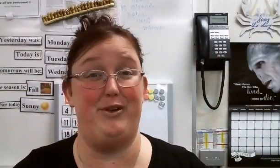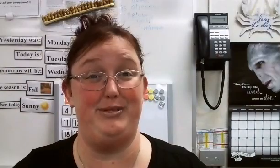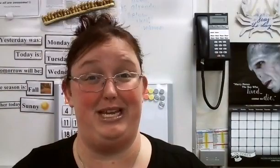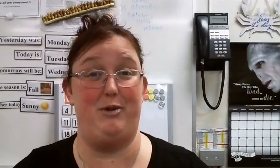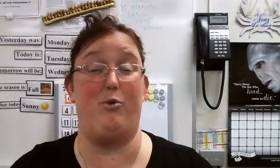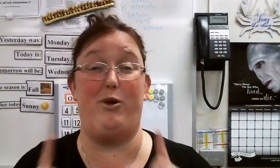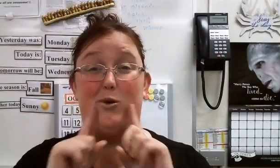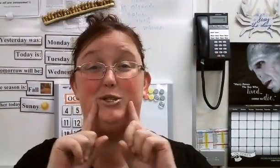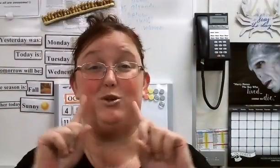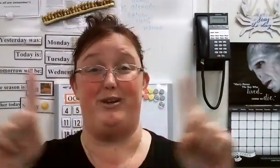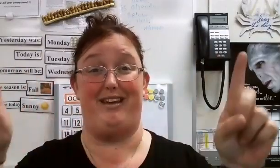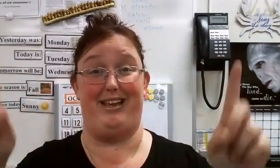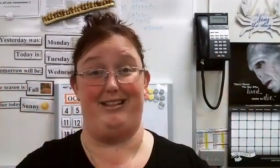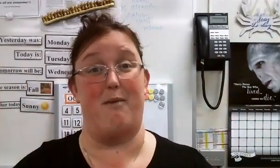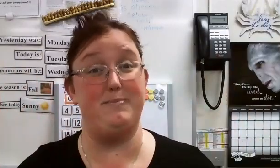we're using inappropriate words or we're yelling at them.